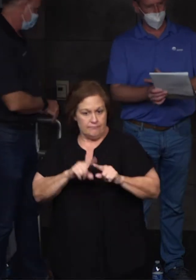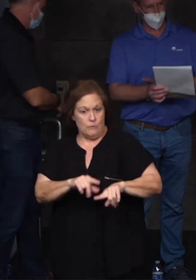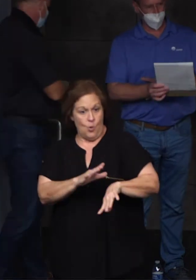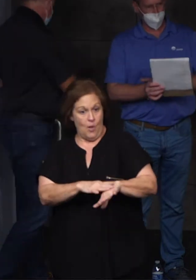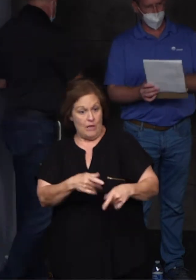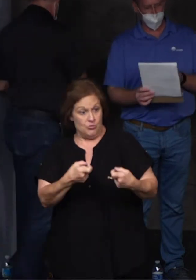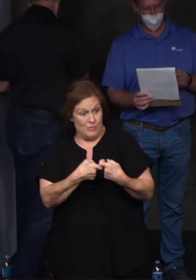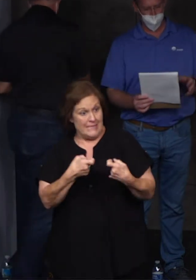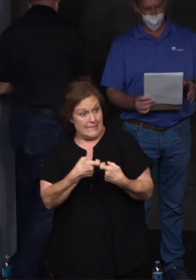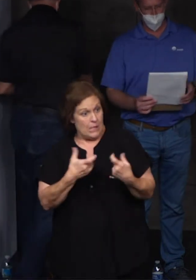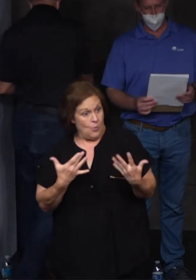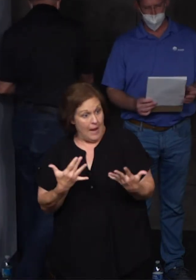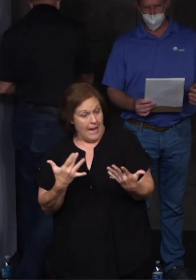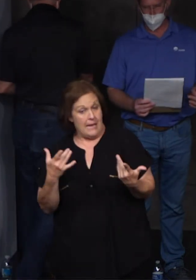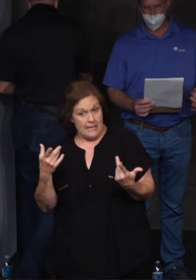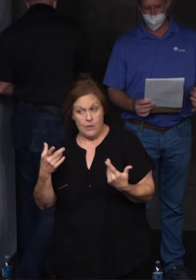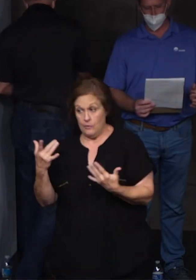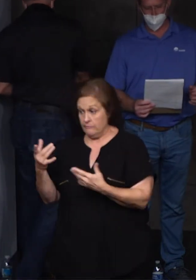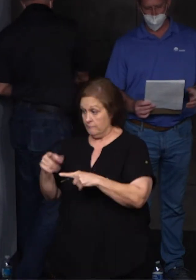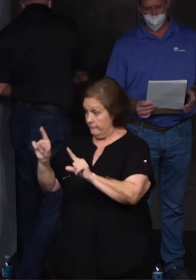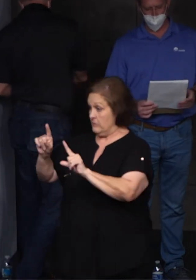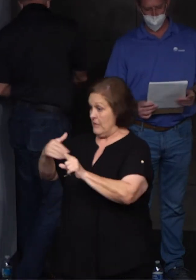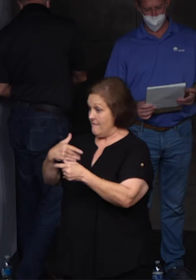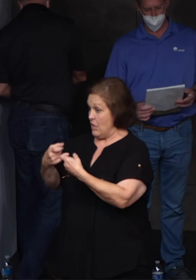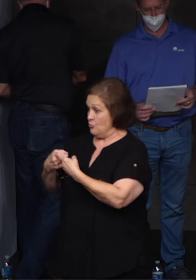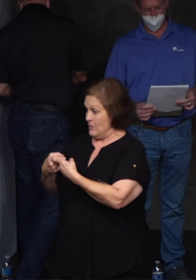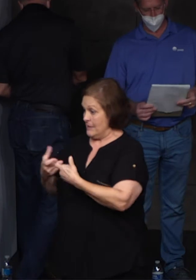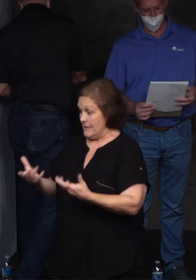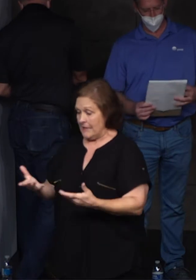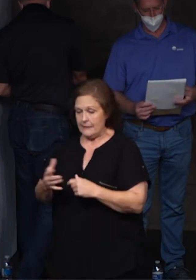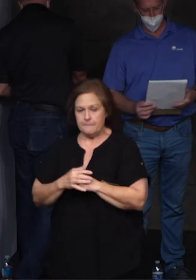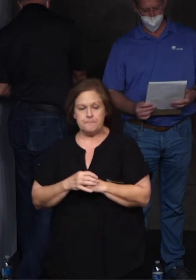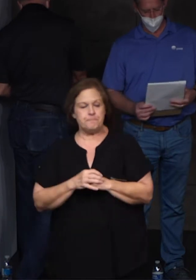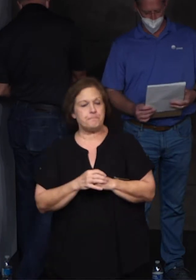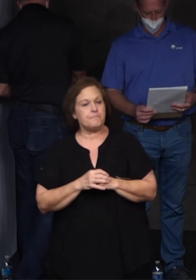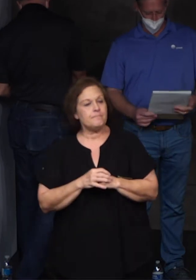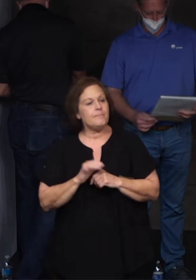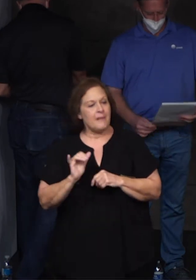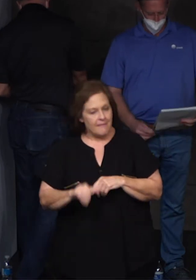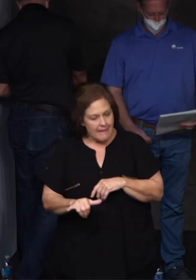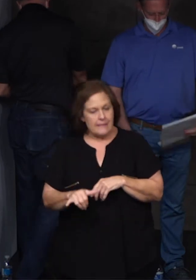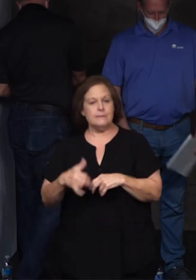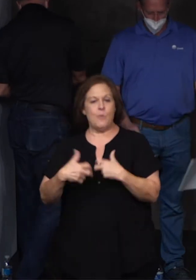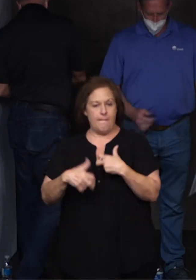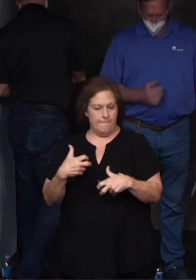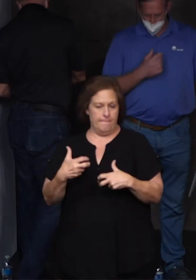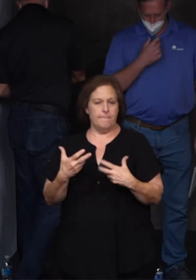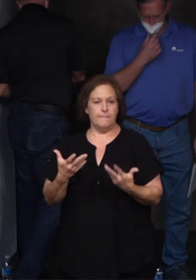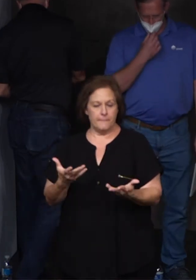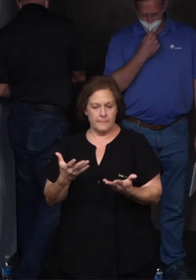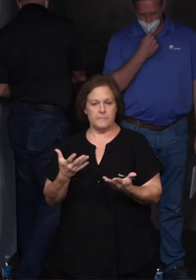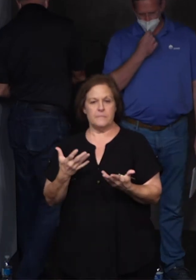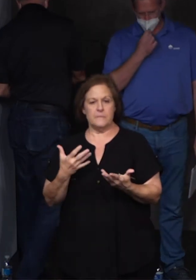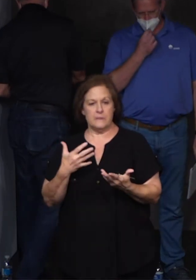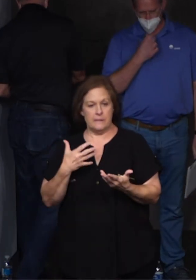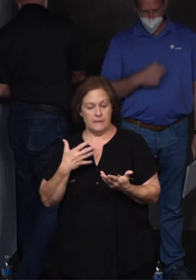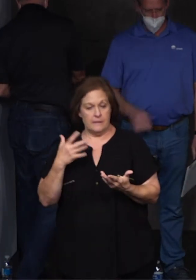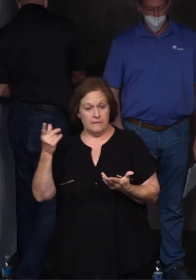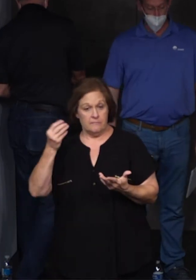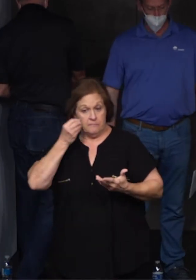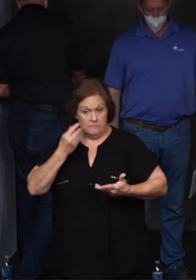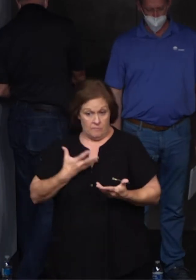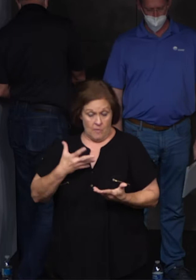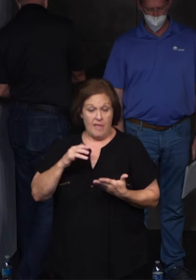and once they can get electricity. So that is the issue, and I have been assured